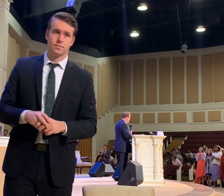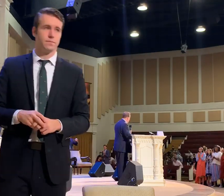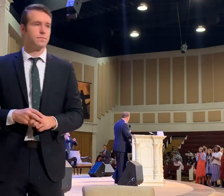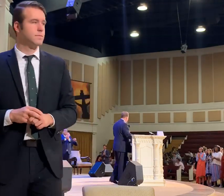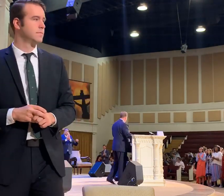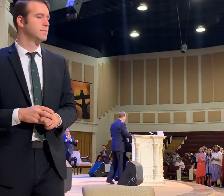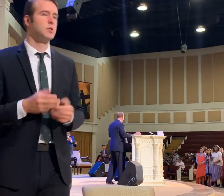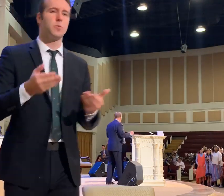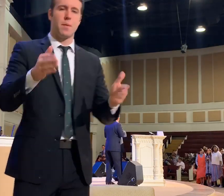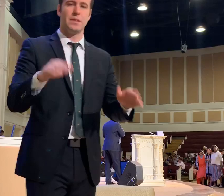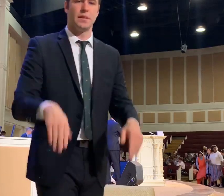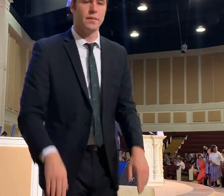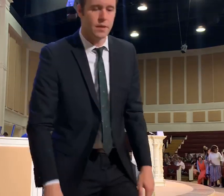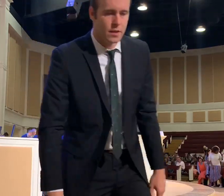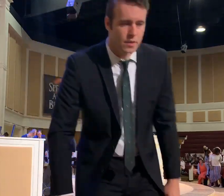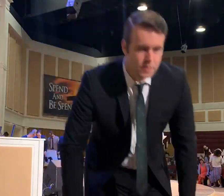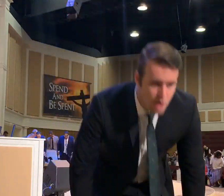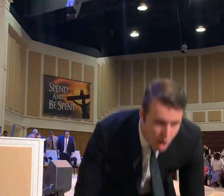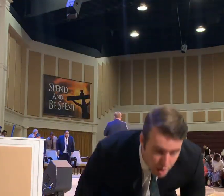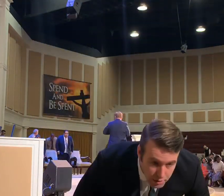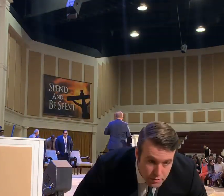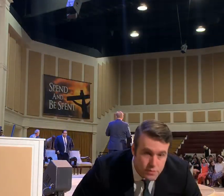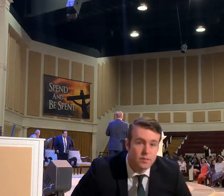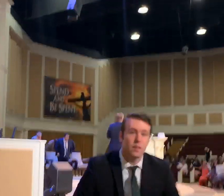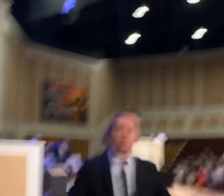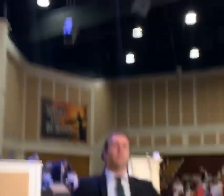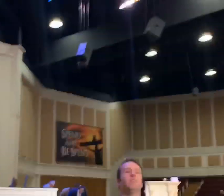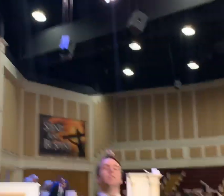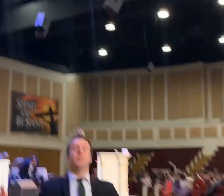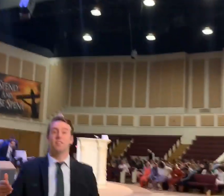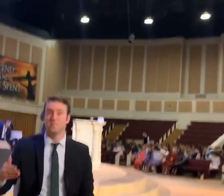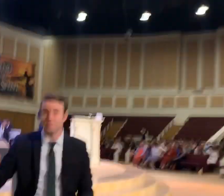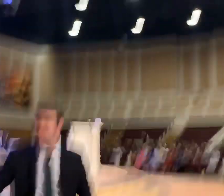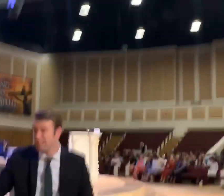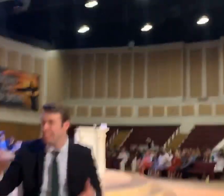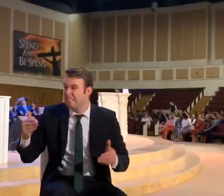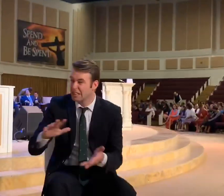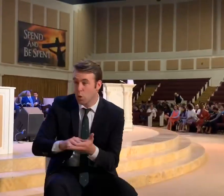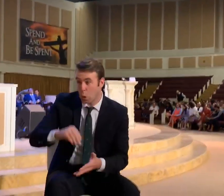You may just see me. You may be saying, let's learn something tonight.